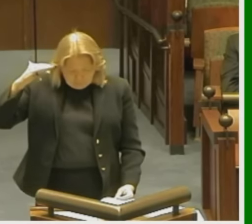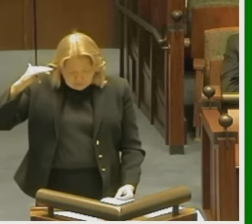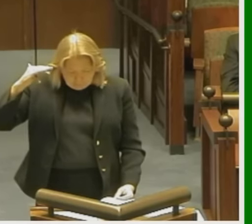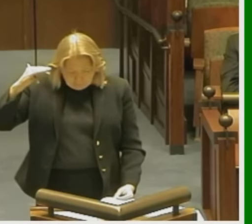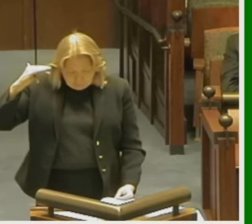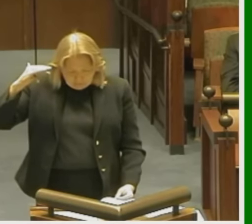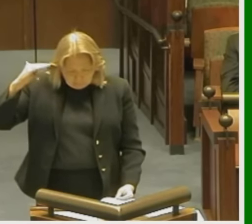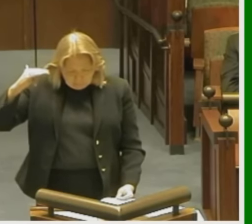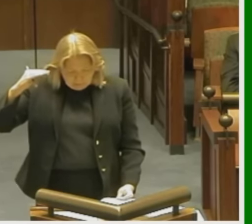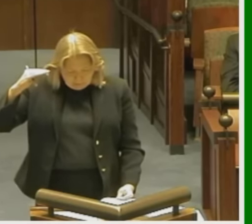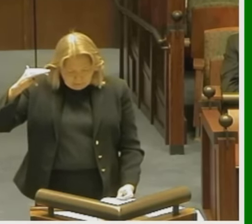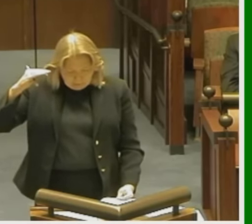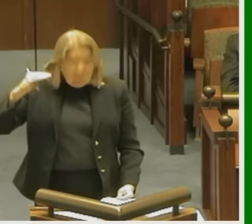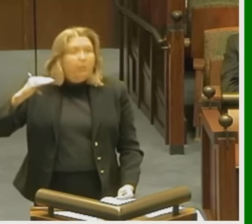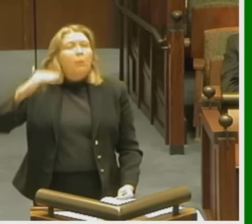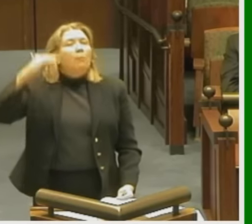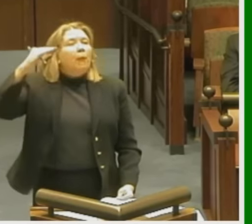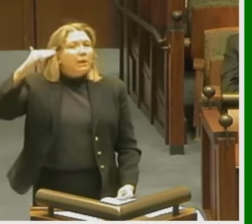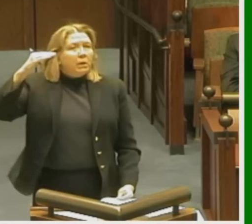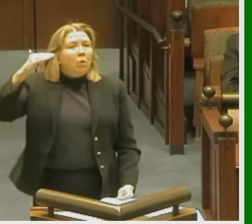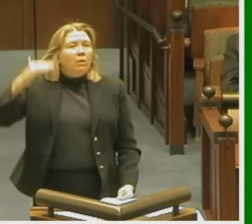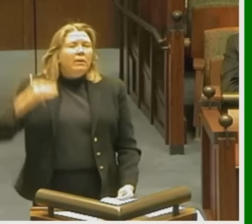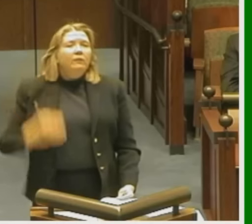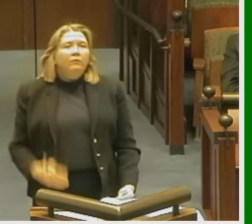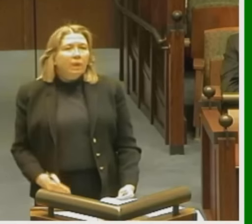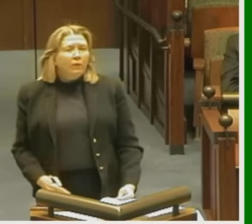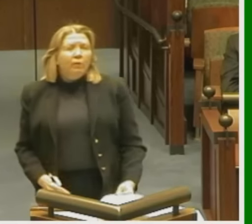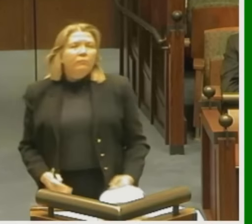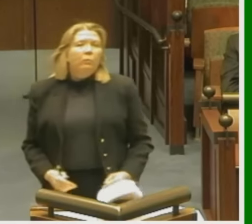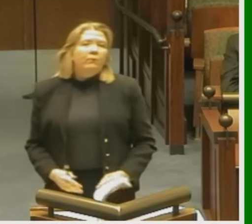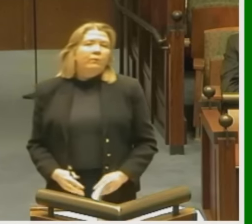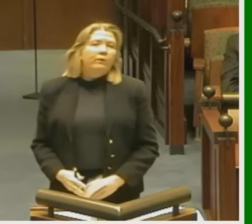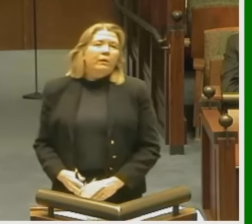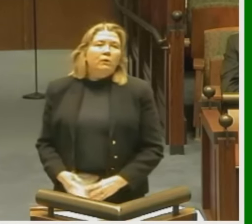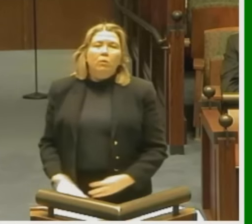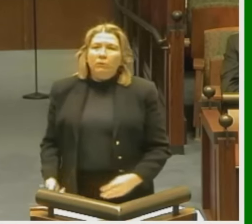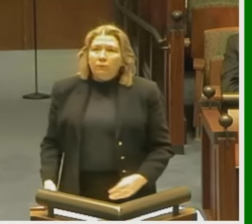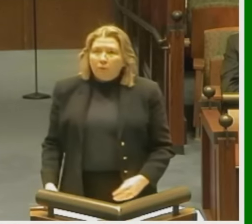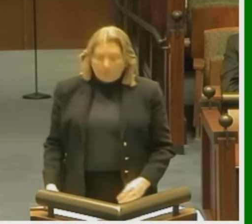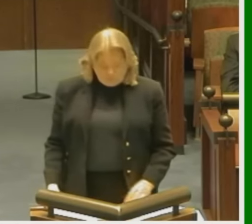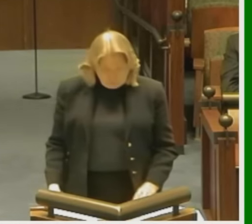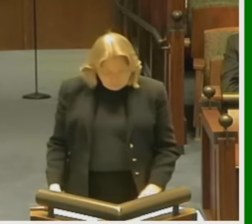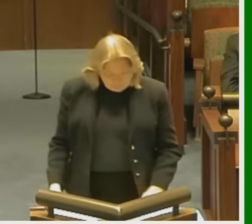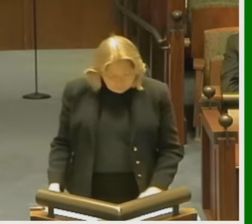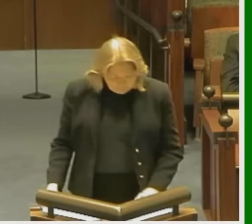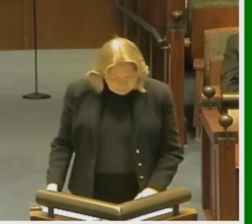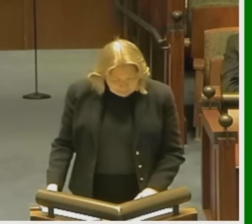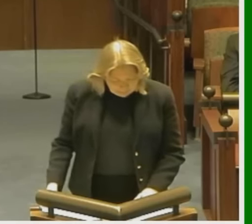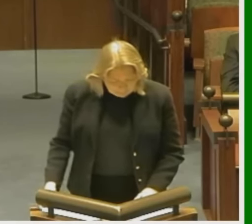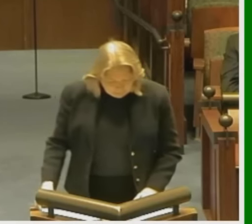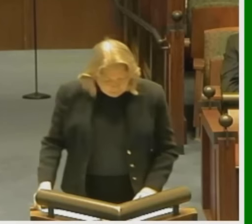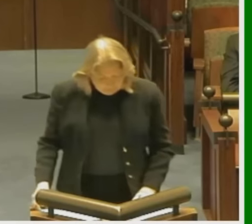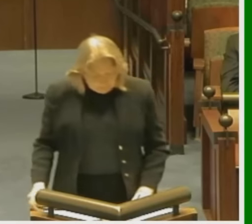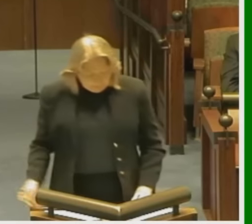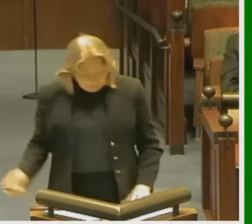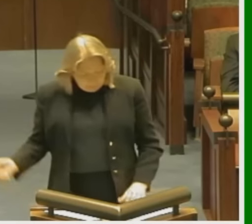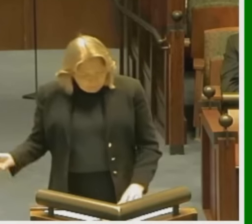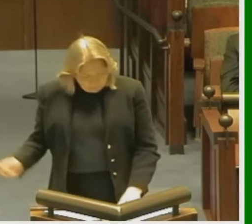,000 limit by a COLA. It does not address whether or not COLAs are part of the plan. Finally, I wanted